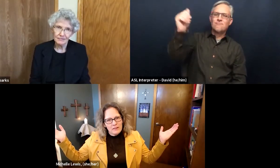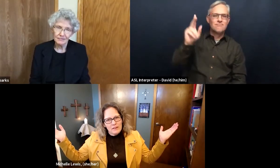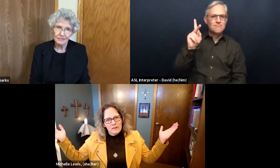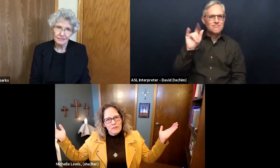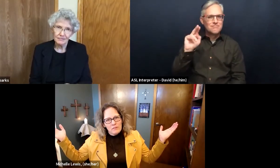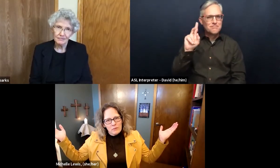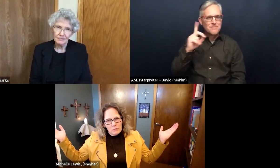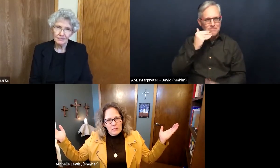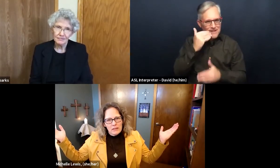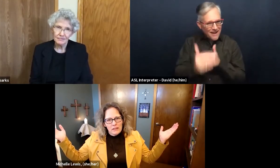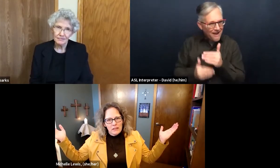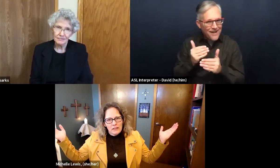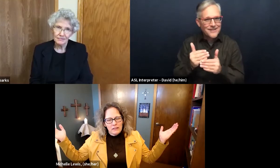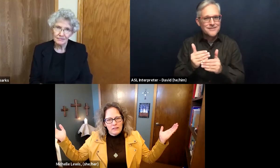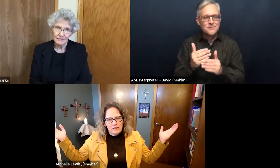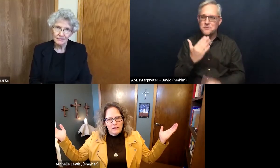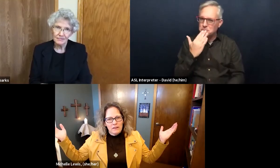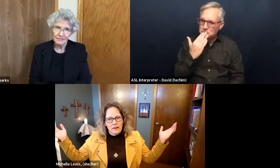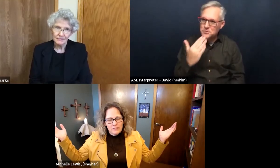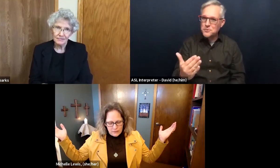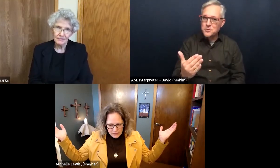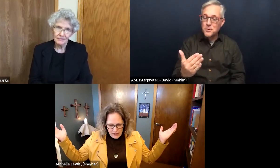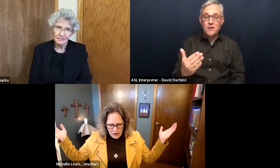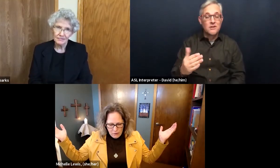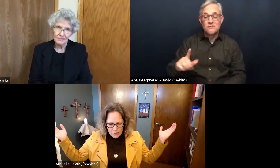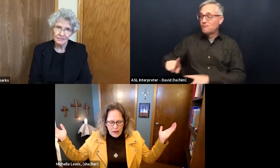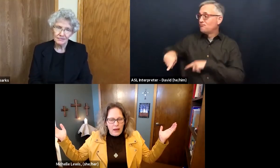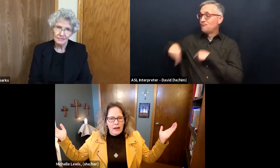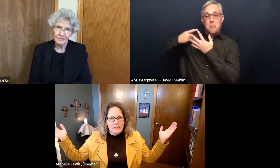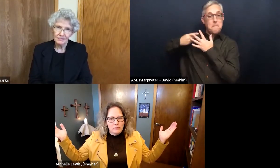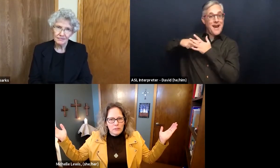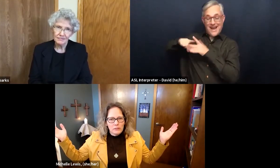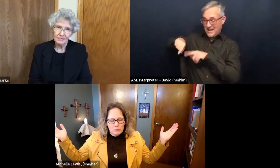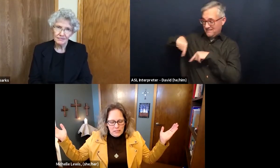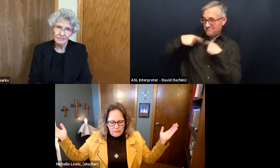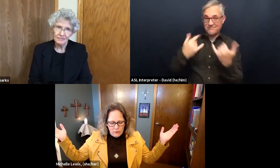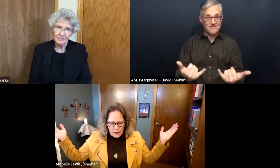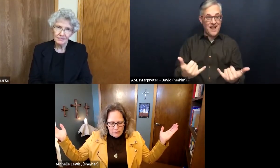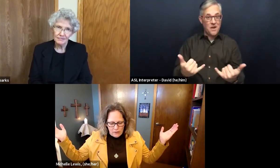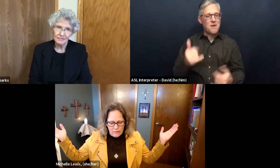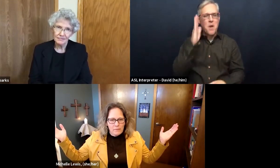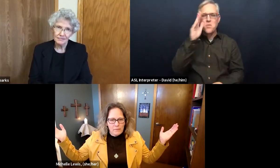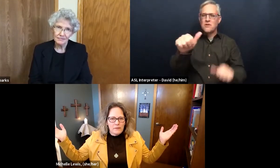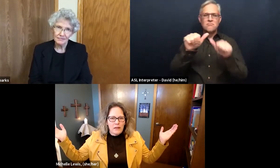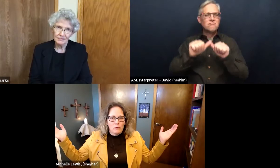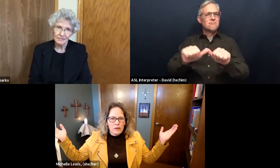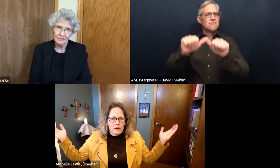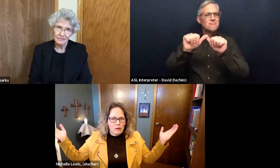From the beginning until now and it will be forever. That we are